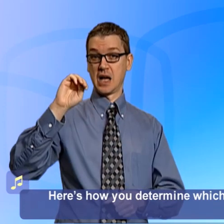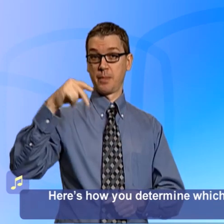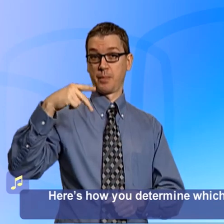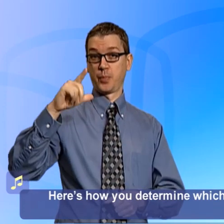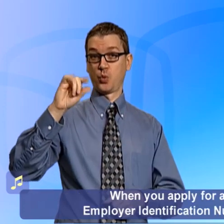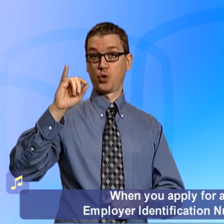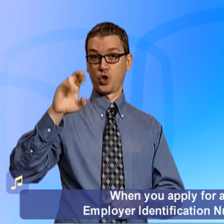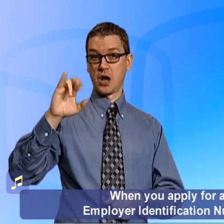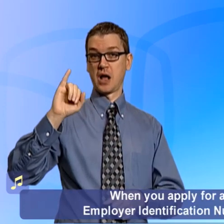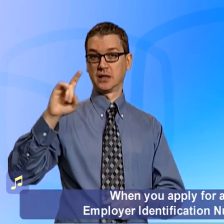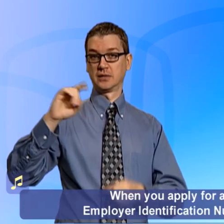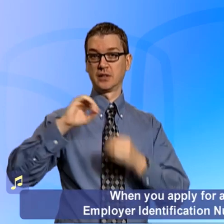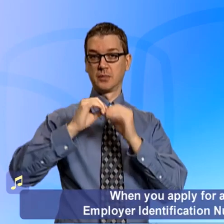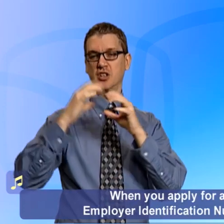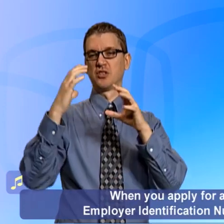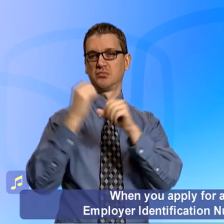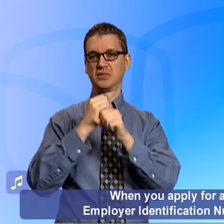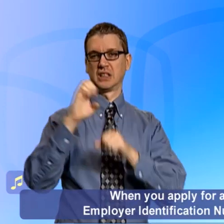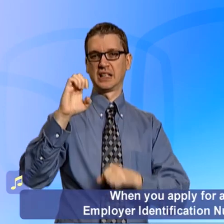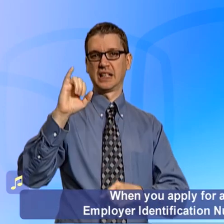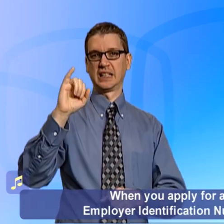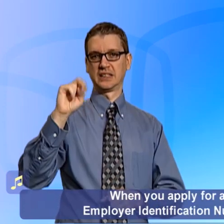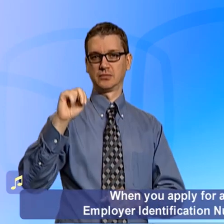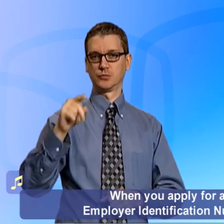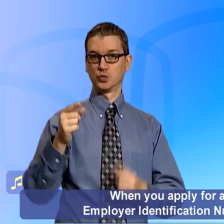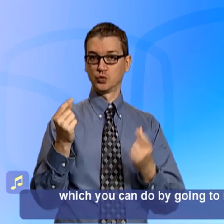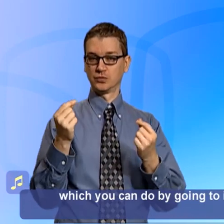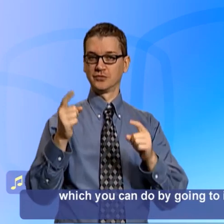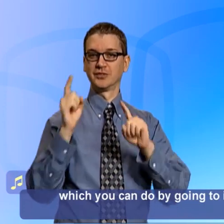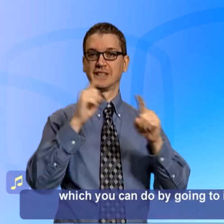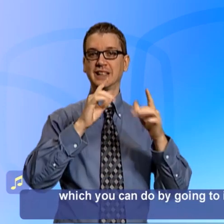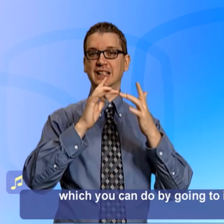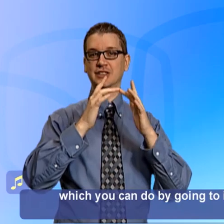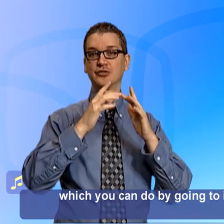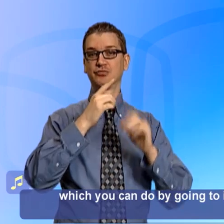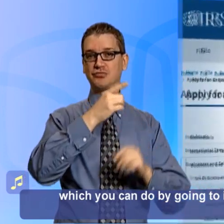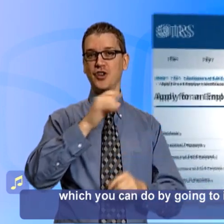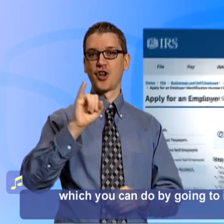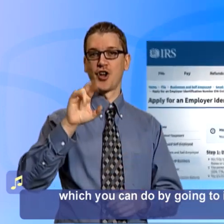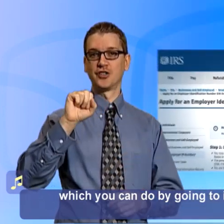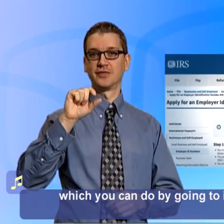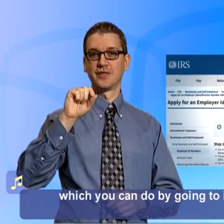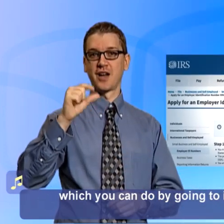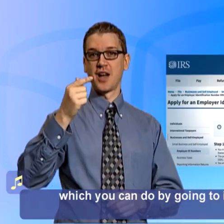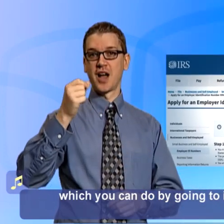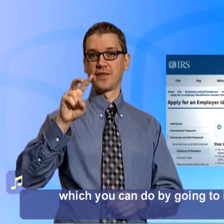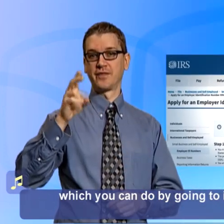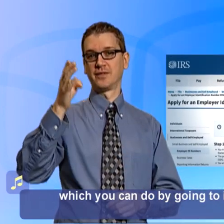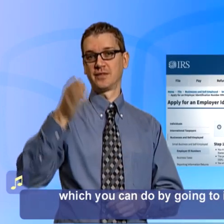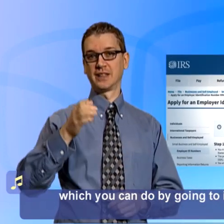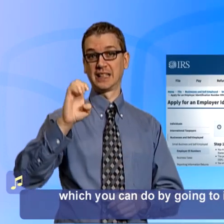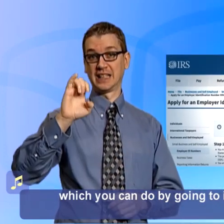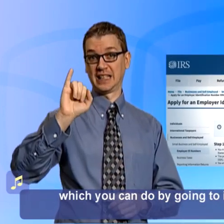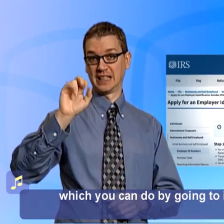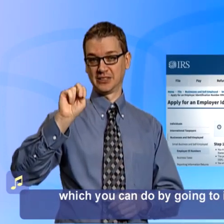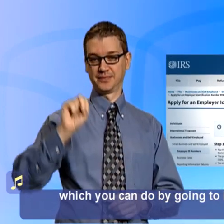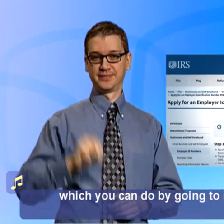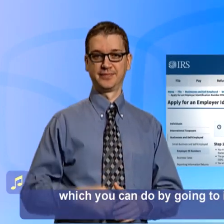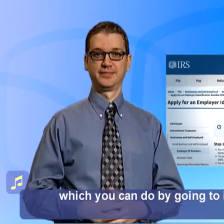When you apply for an employer identification number which you can do by going to irs.gov forward slash EIN